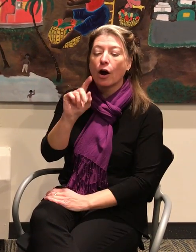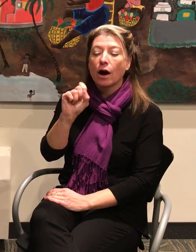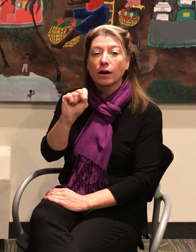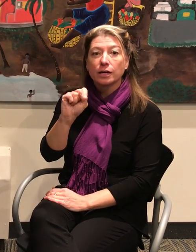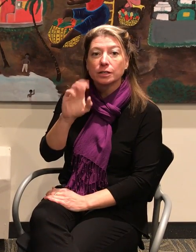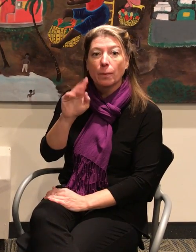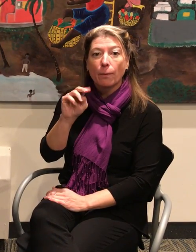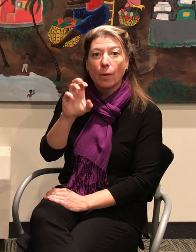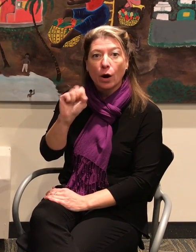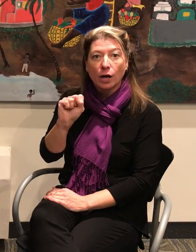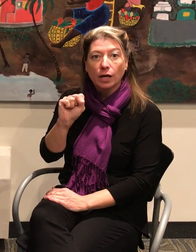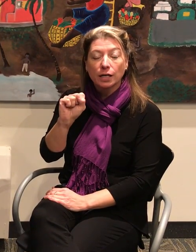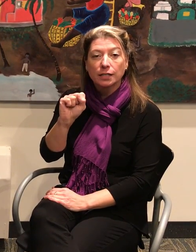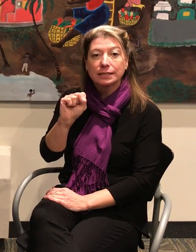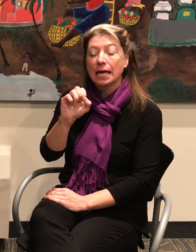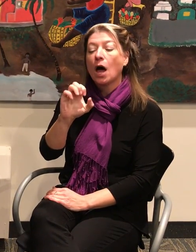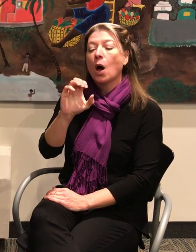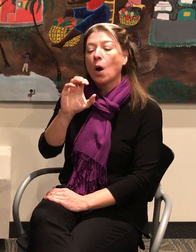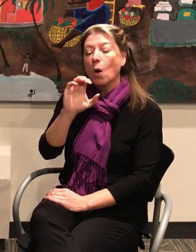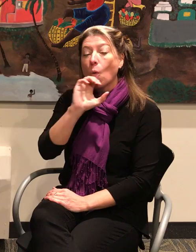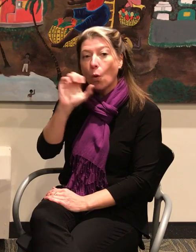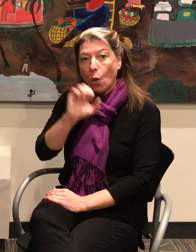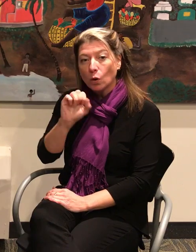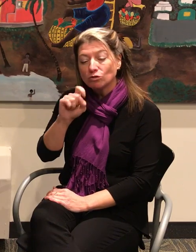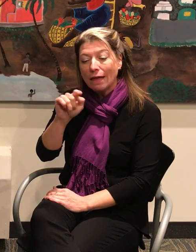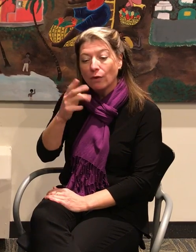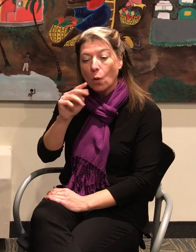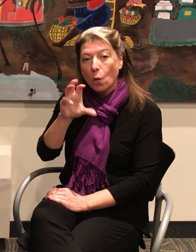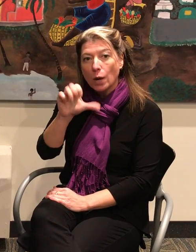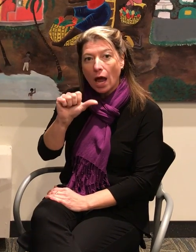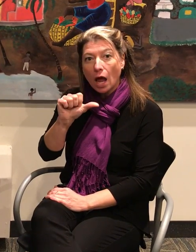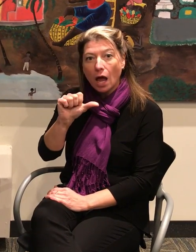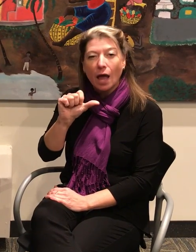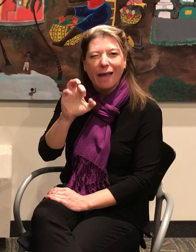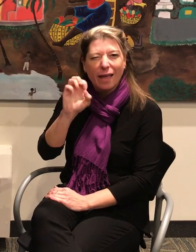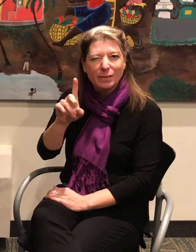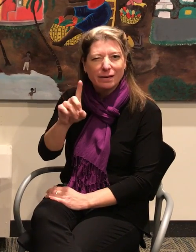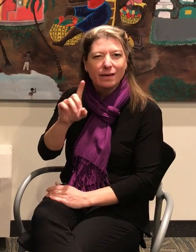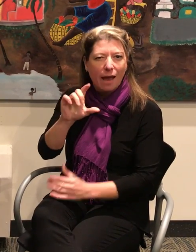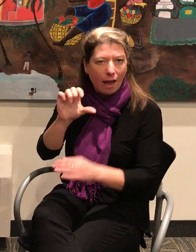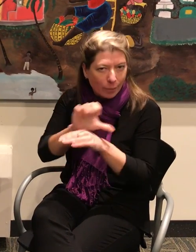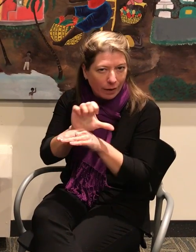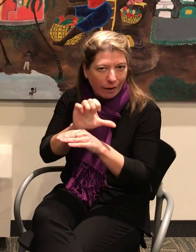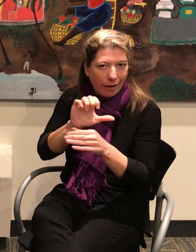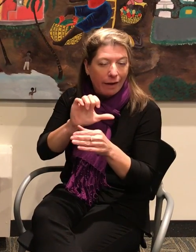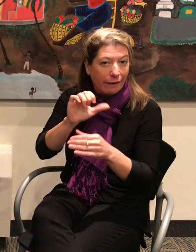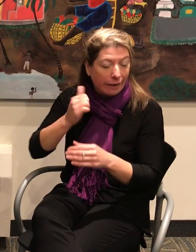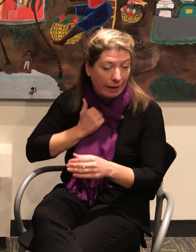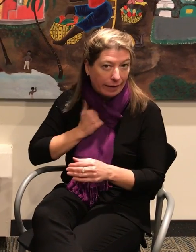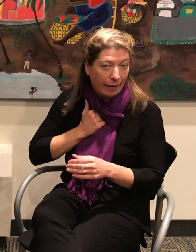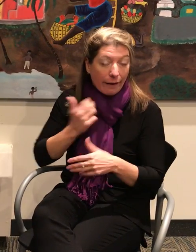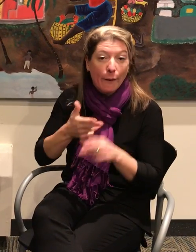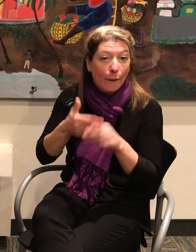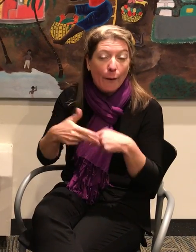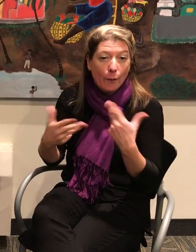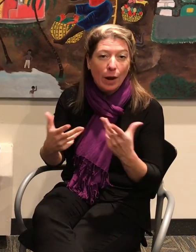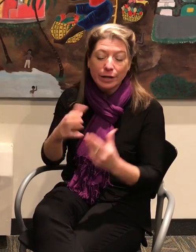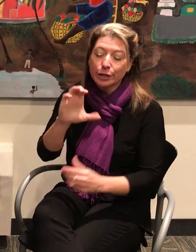Edmonton Alberta Canada and it's called the Shadook series and what we have for you is two